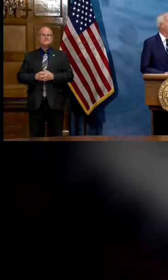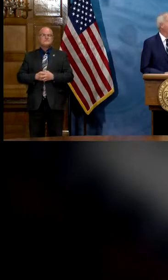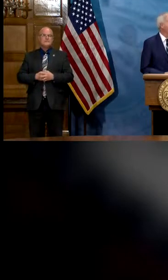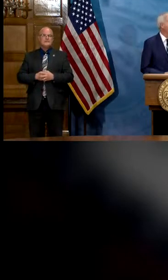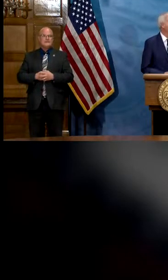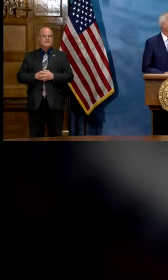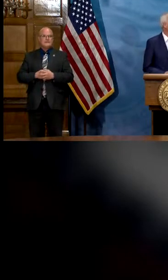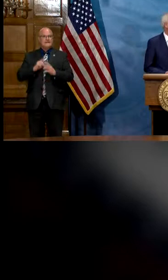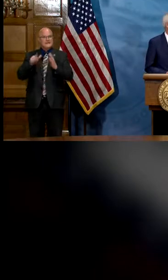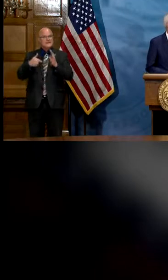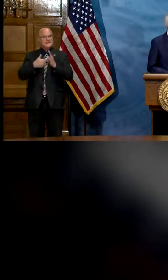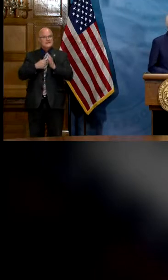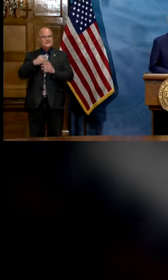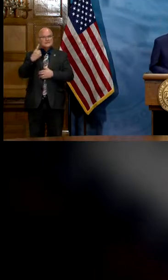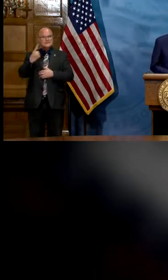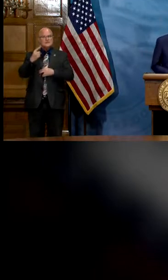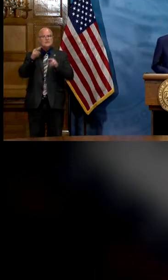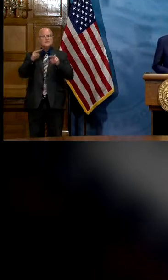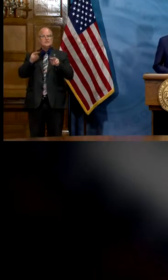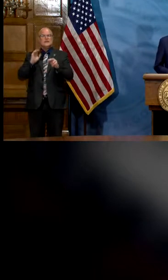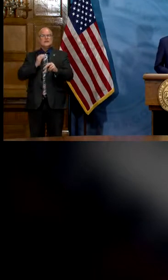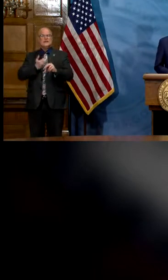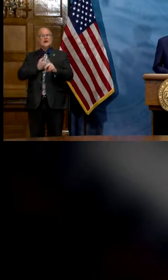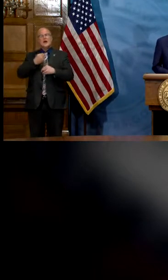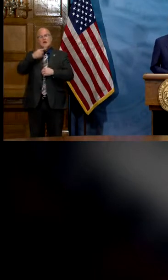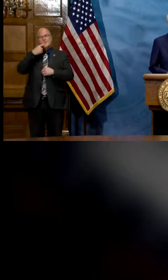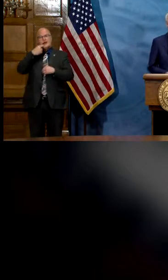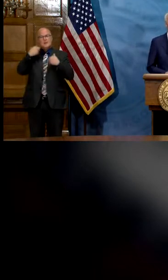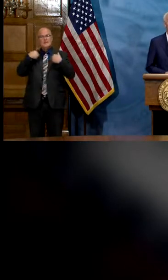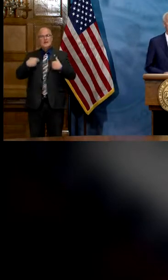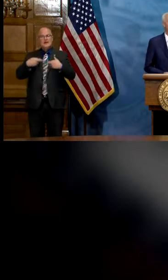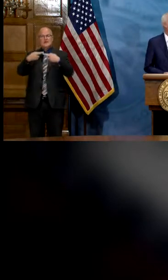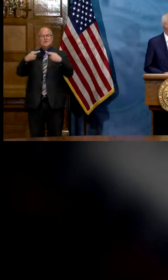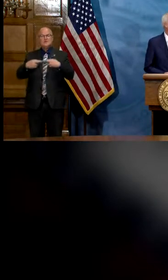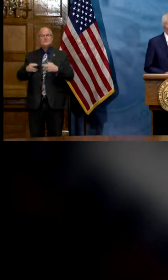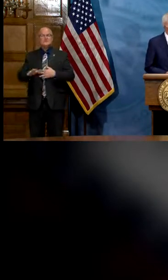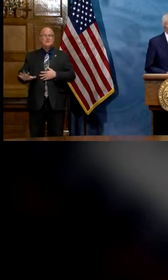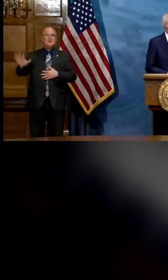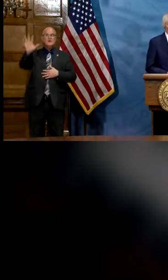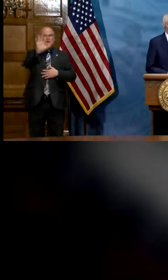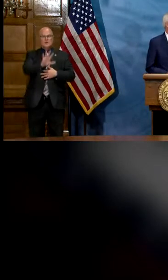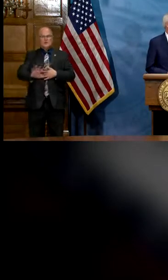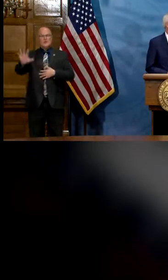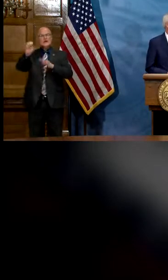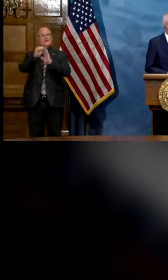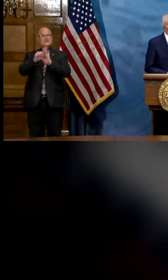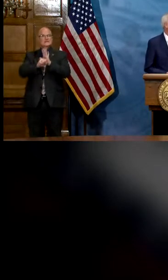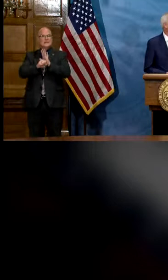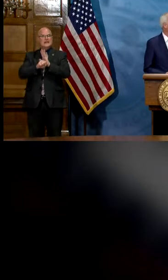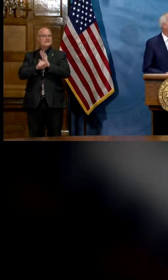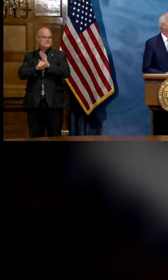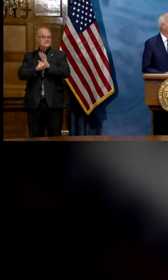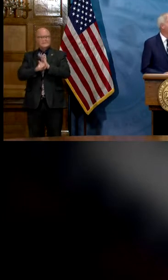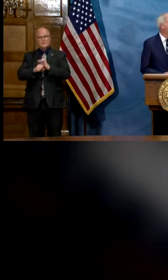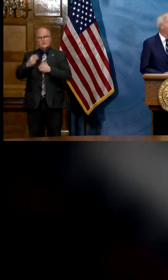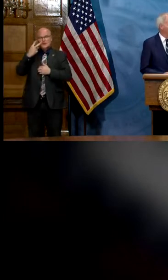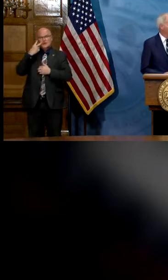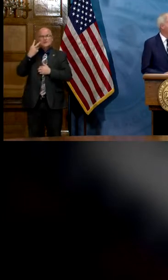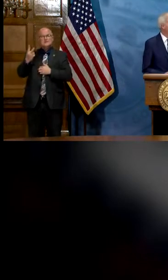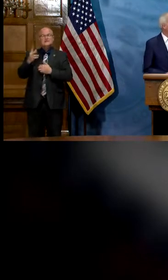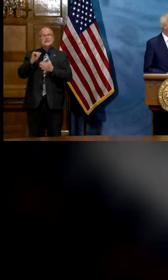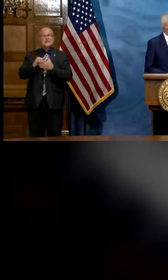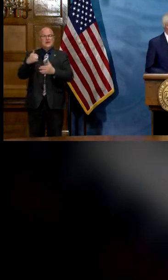and this is the one look at our public health regions across the state and you can see that while